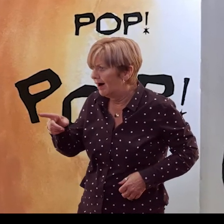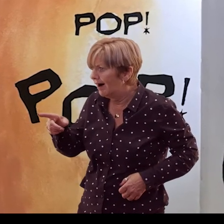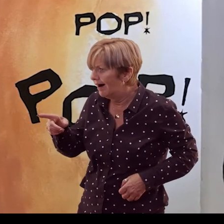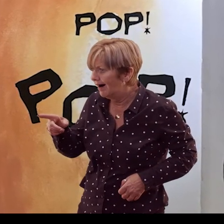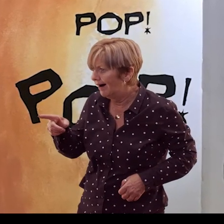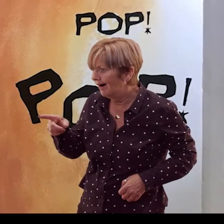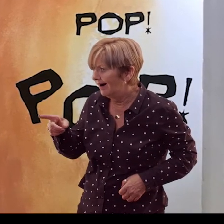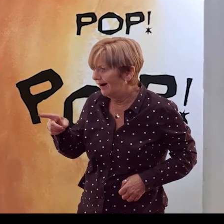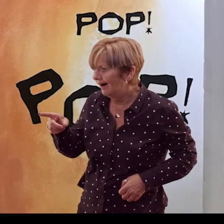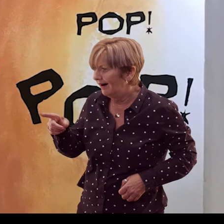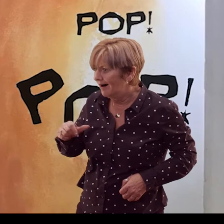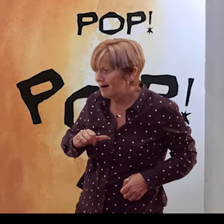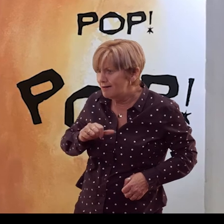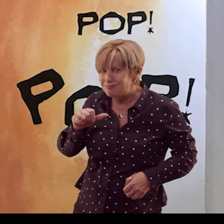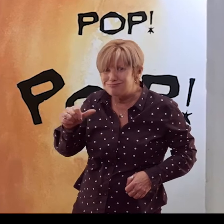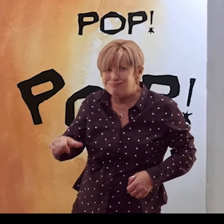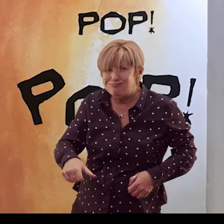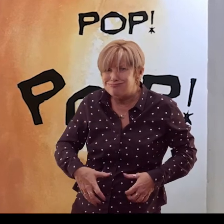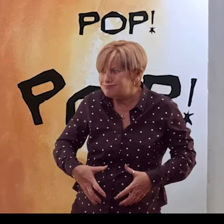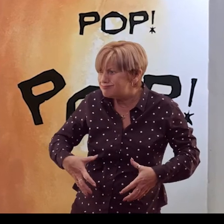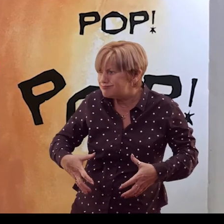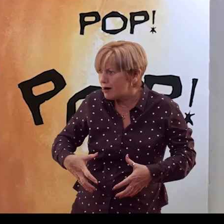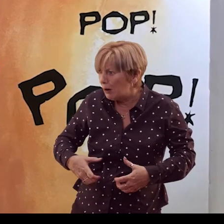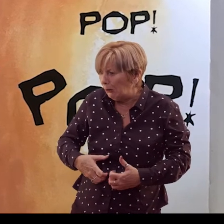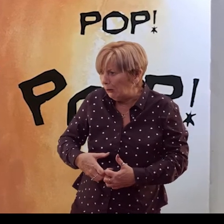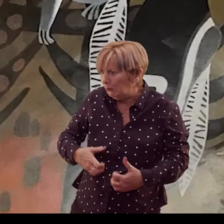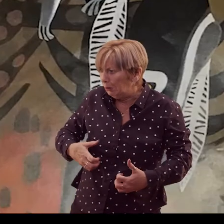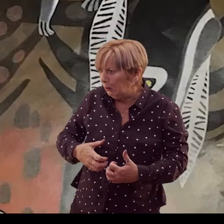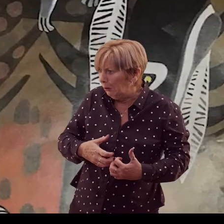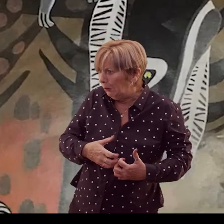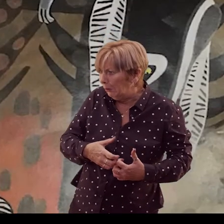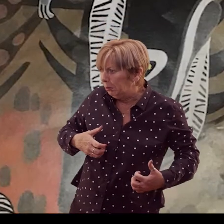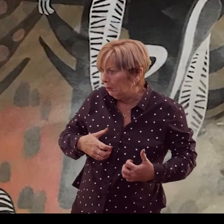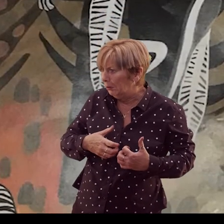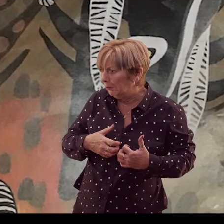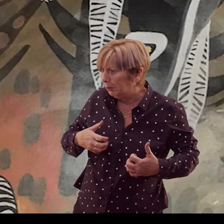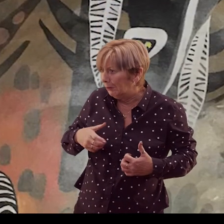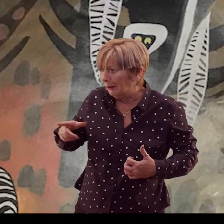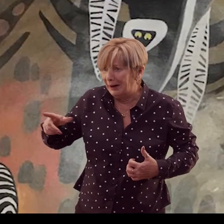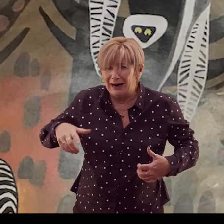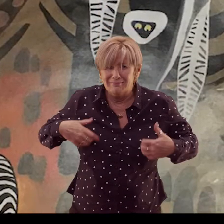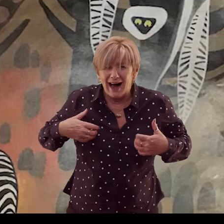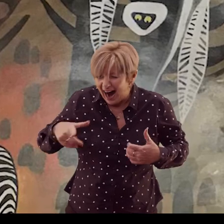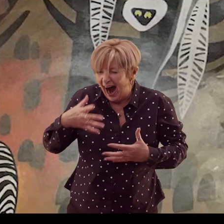His tubby tummy squeezed through the seams. How the monkeys roared with laughter.